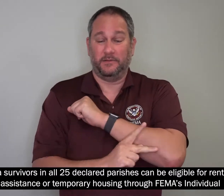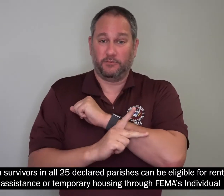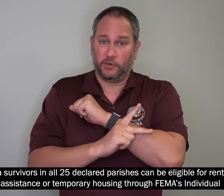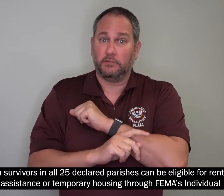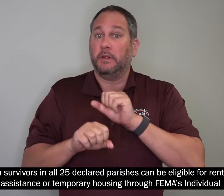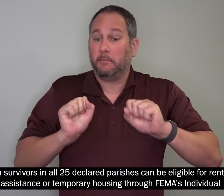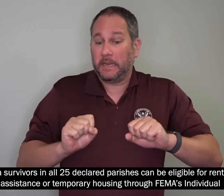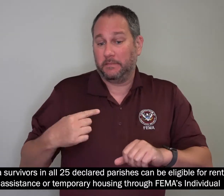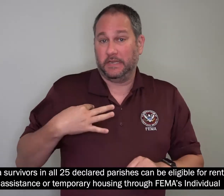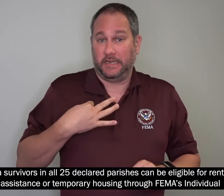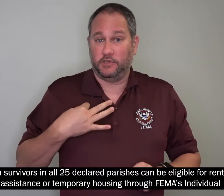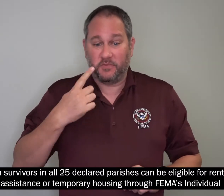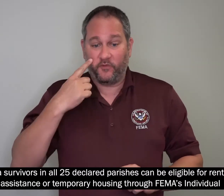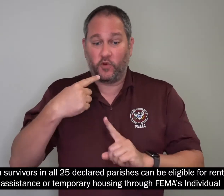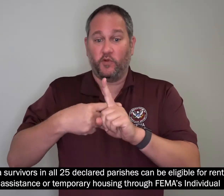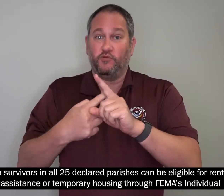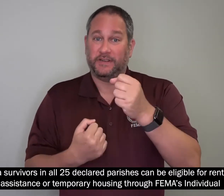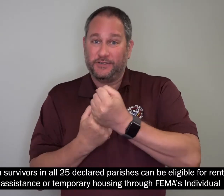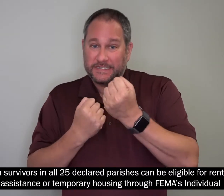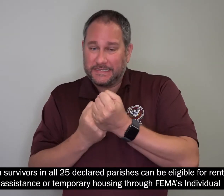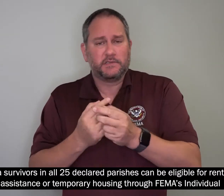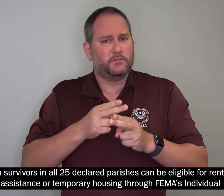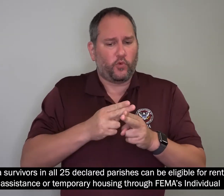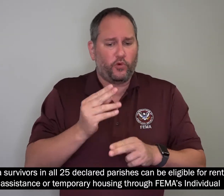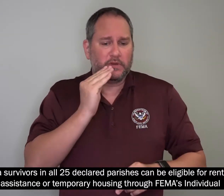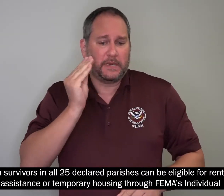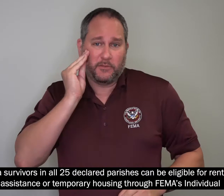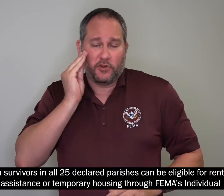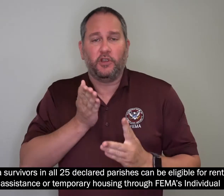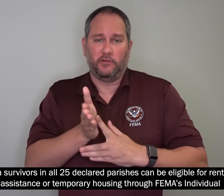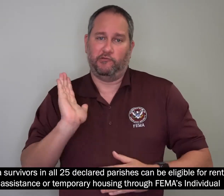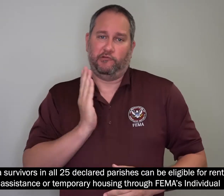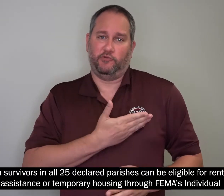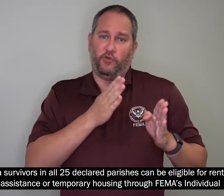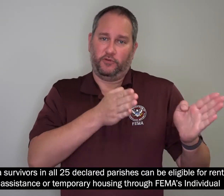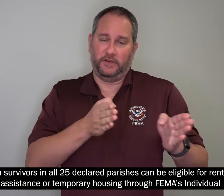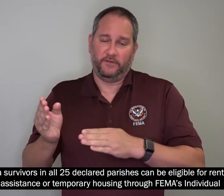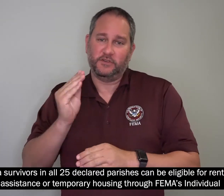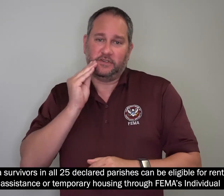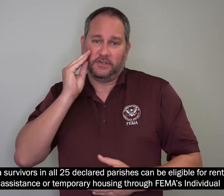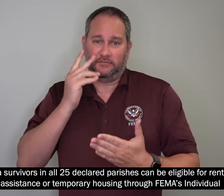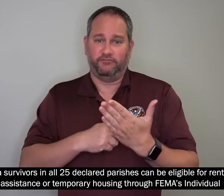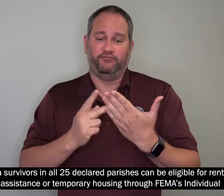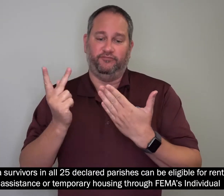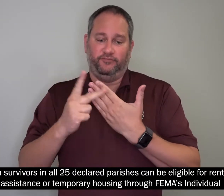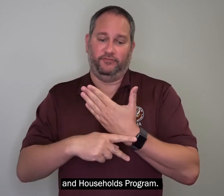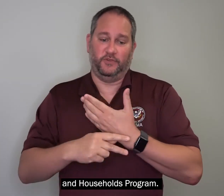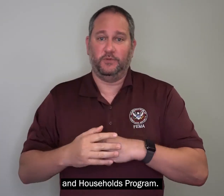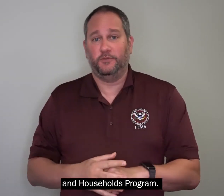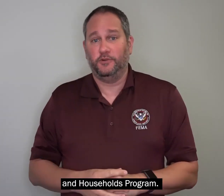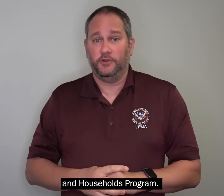parishes can be eligible for rental assistance or temporary housing through FEMA's Individual and Households Program.